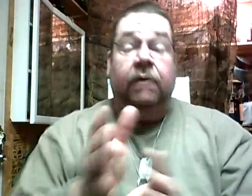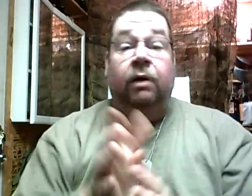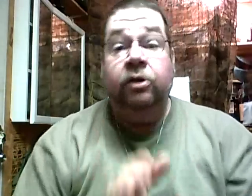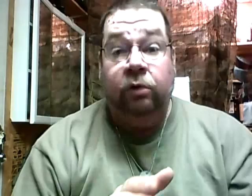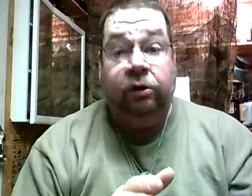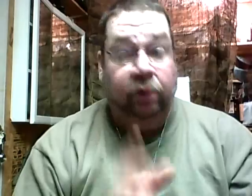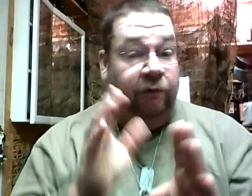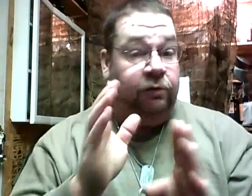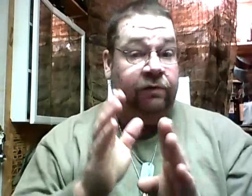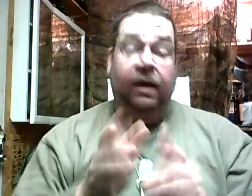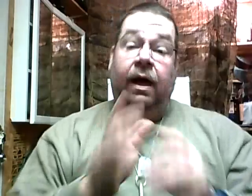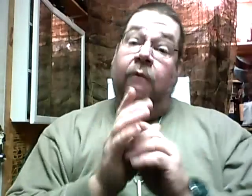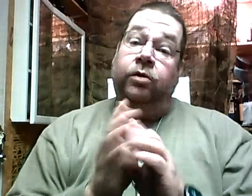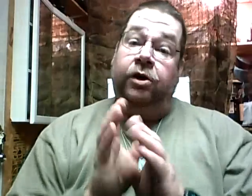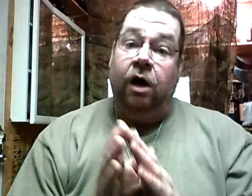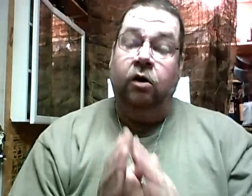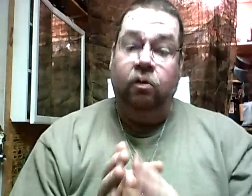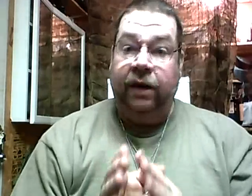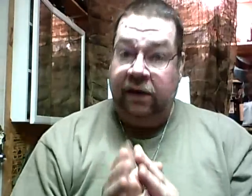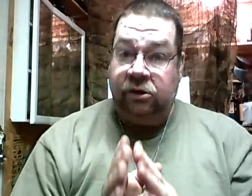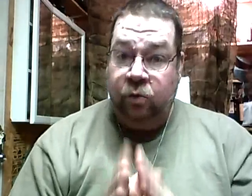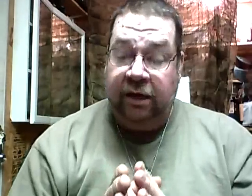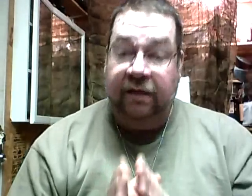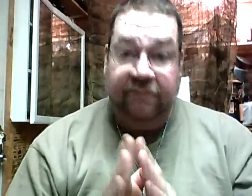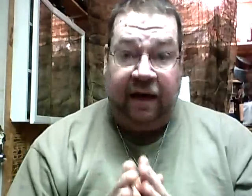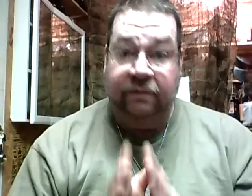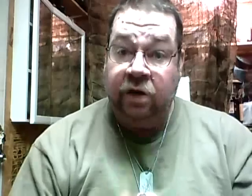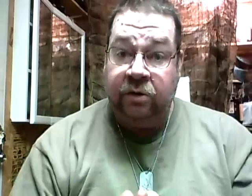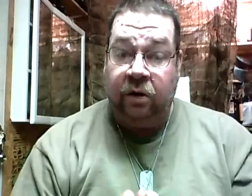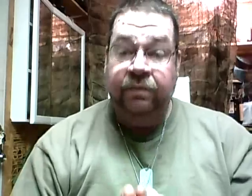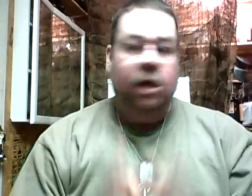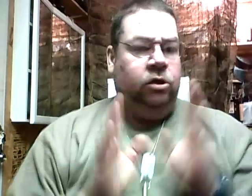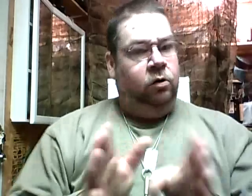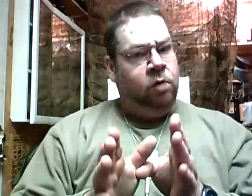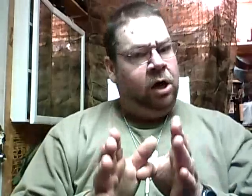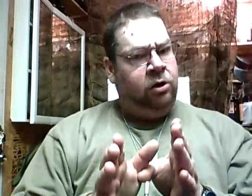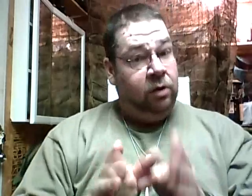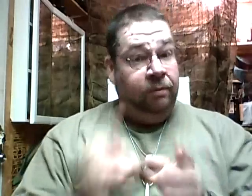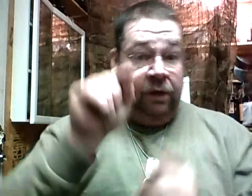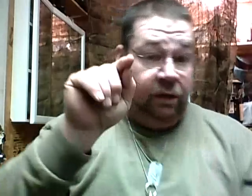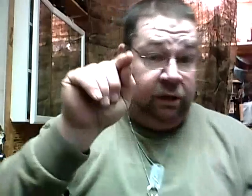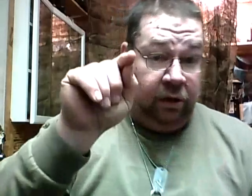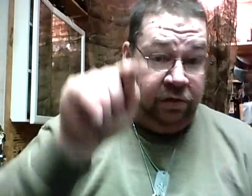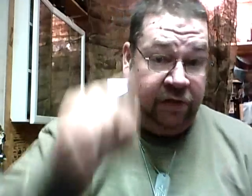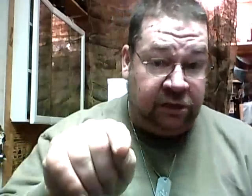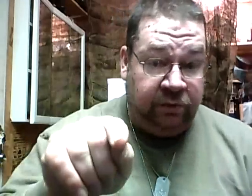But anyway, we'll go for 25. I want to know who my next 25 subs are. So, all you've got to do, go to this one,